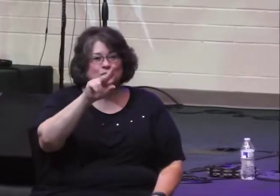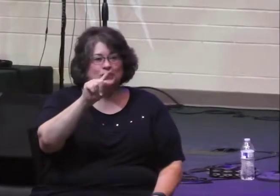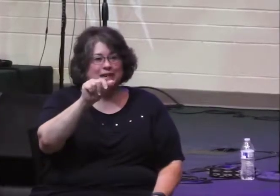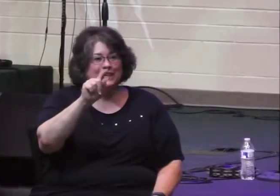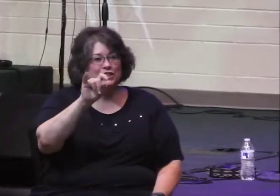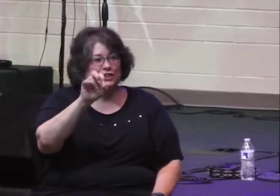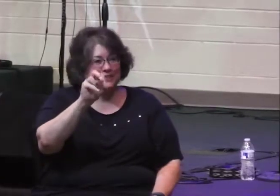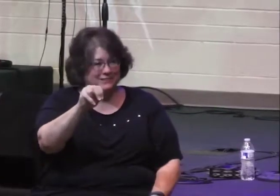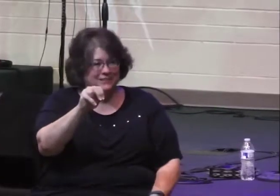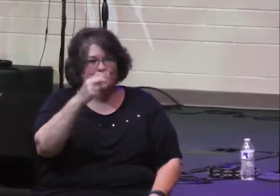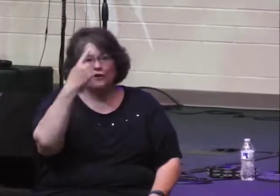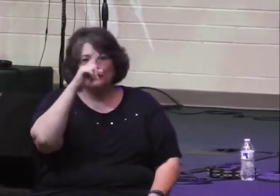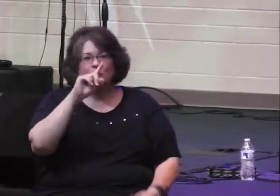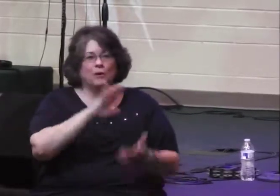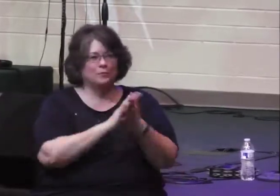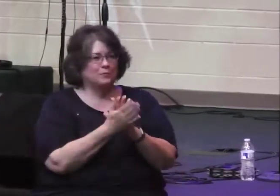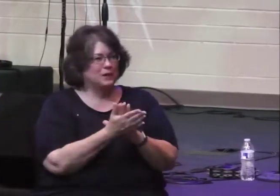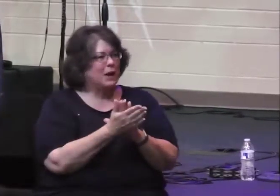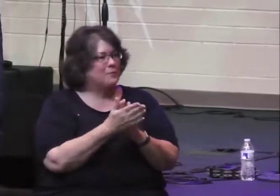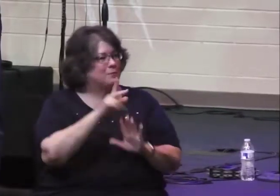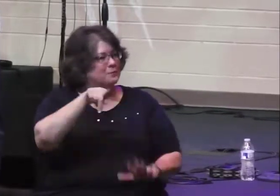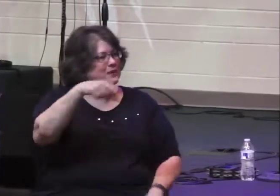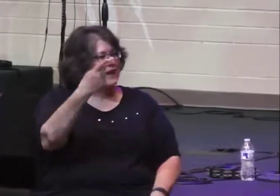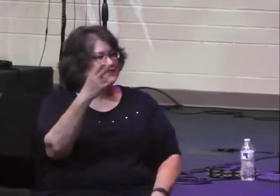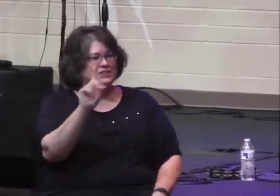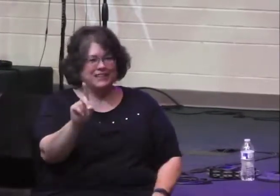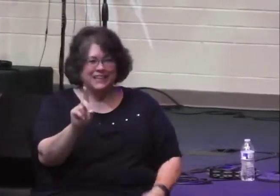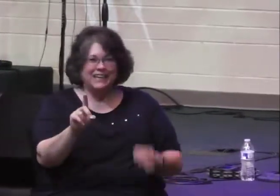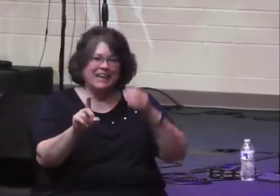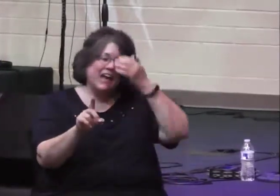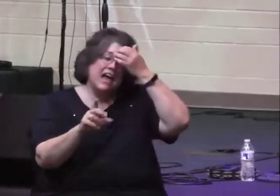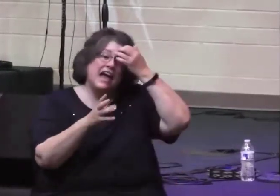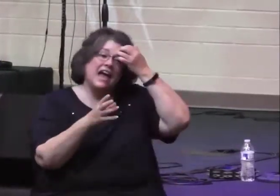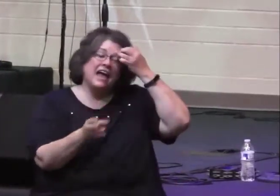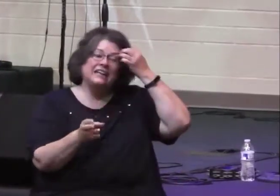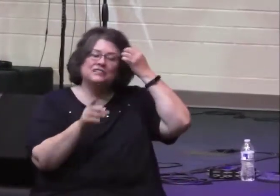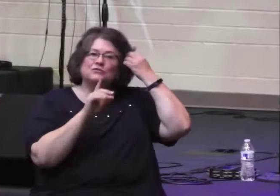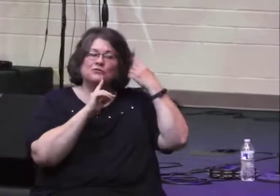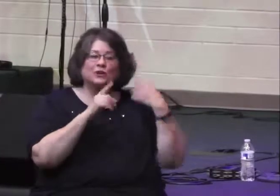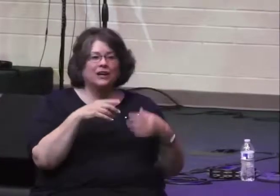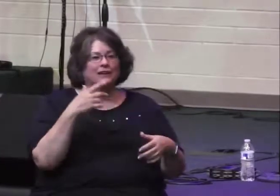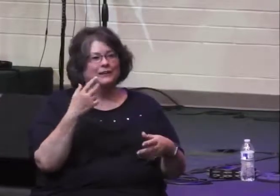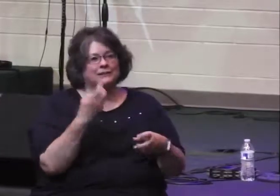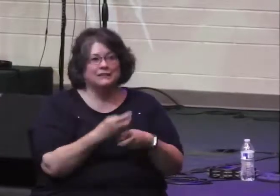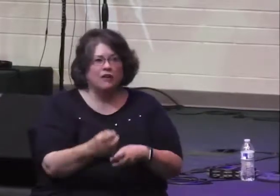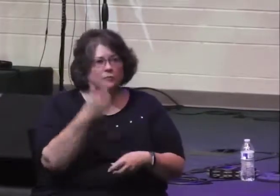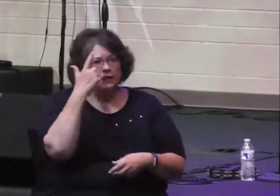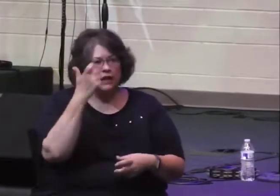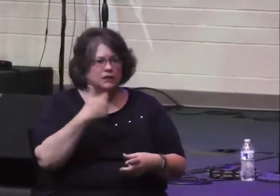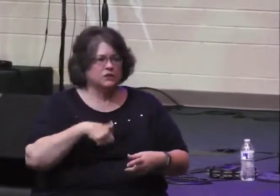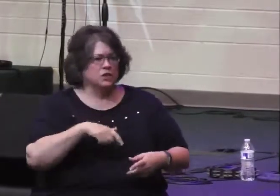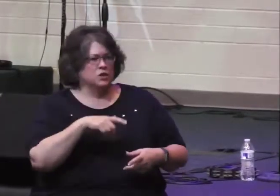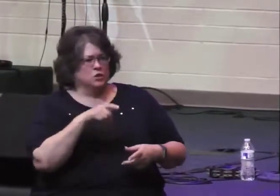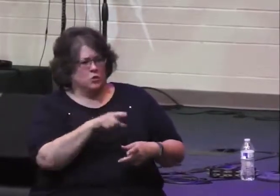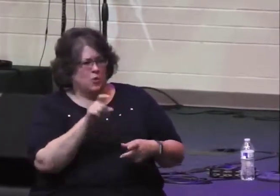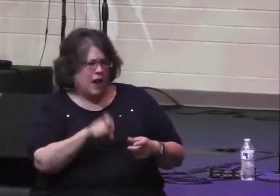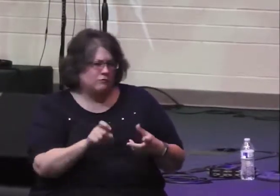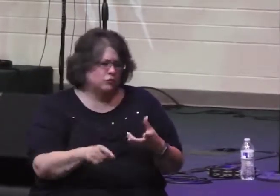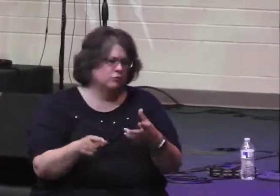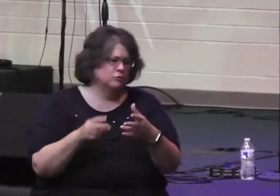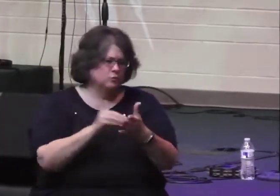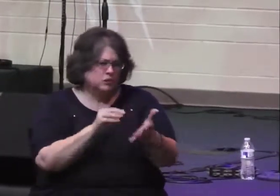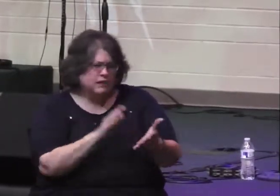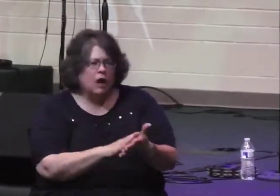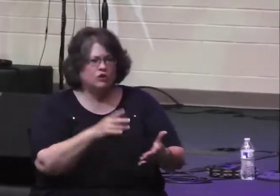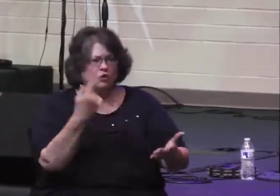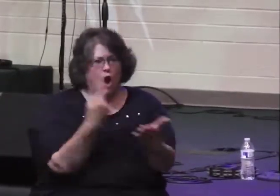dissertation, it's just one ginormous argument. And we had one of the tutors there and professors there, I remember he would always say,